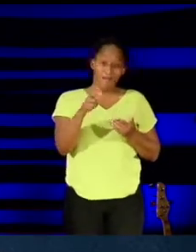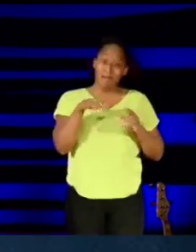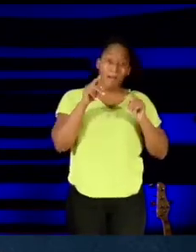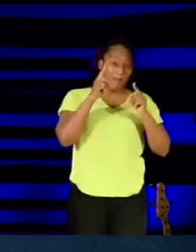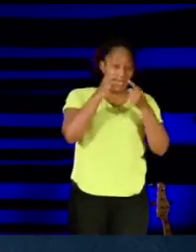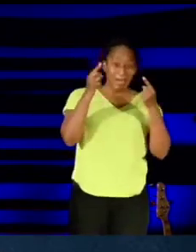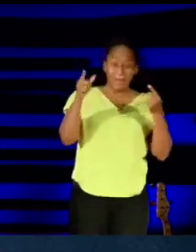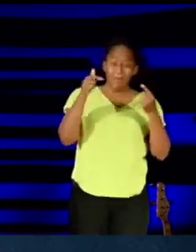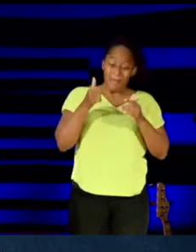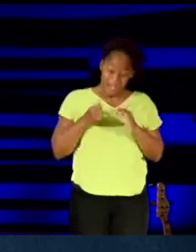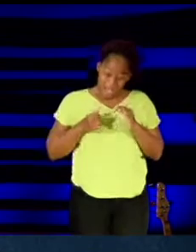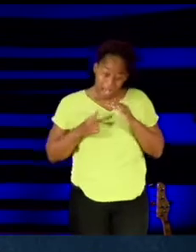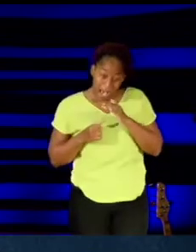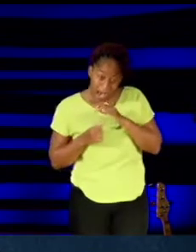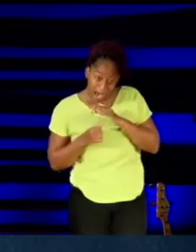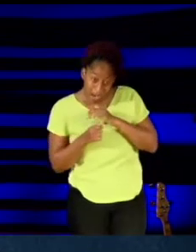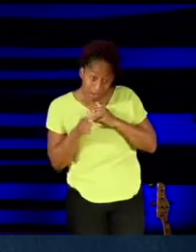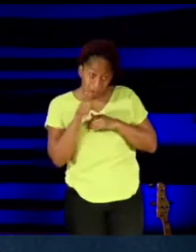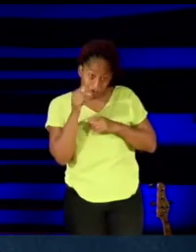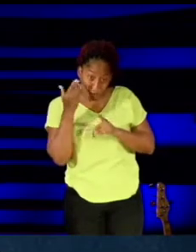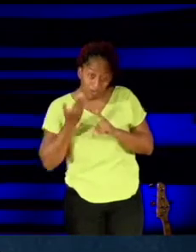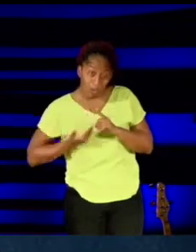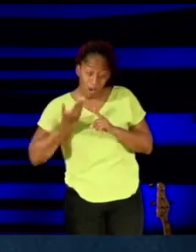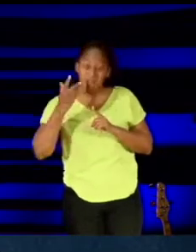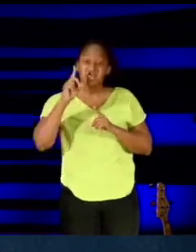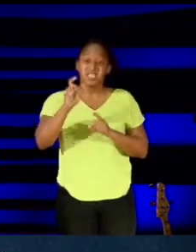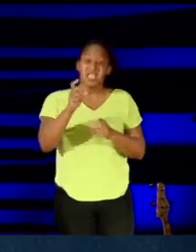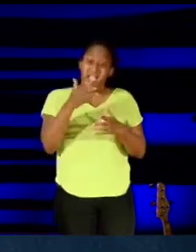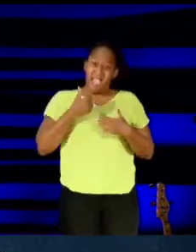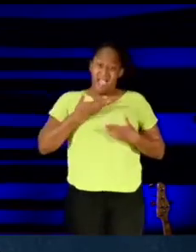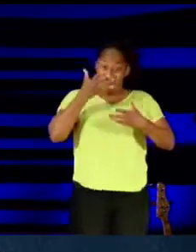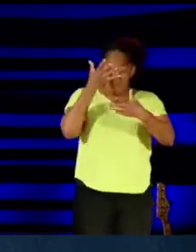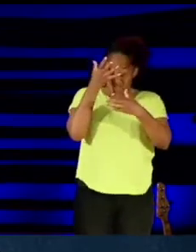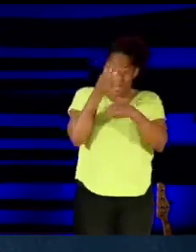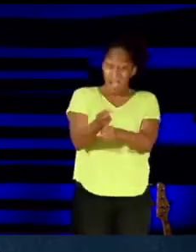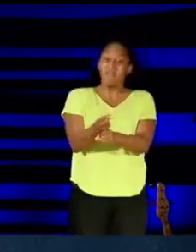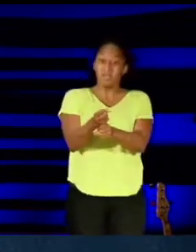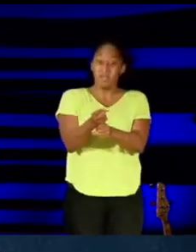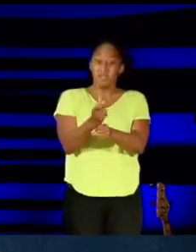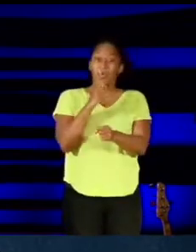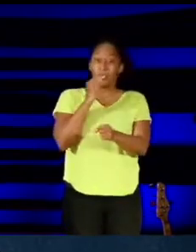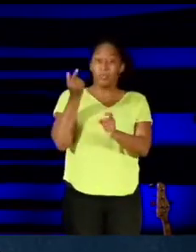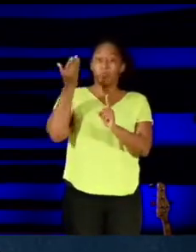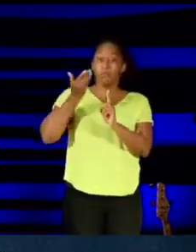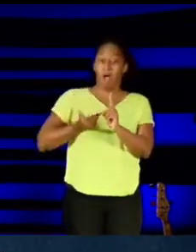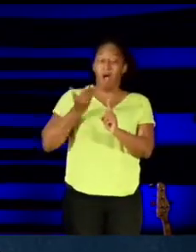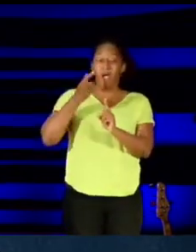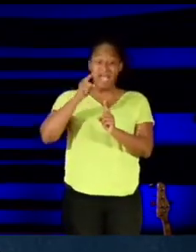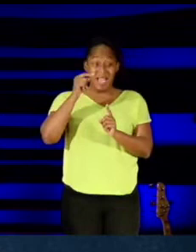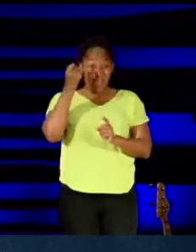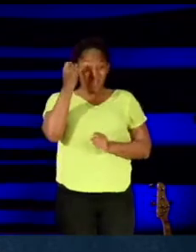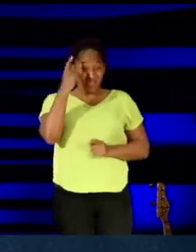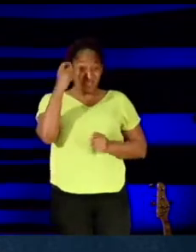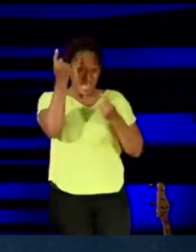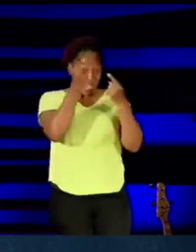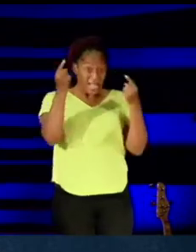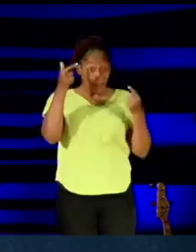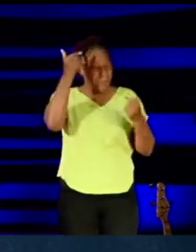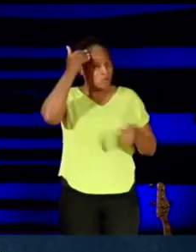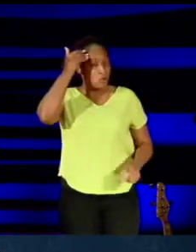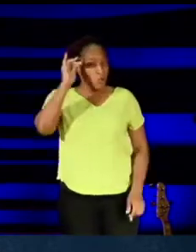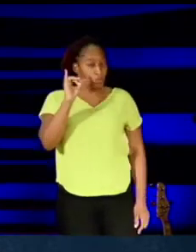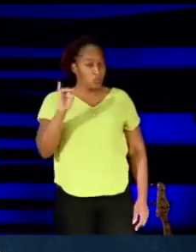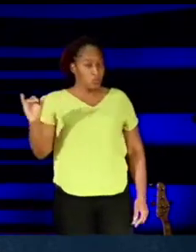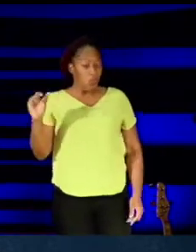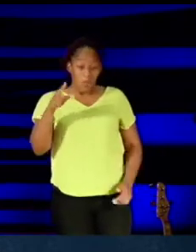Yes, yes, we have to be so confident in who we are and know that Satan knows this too. And so when he calls us out of our